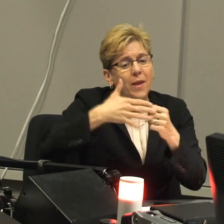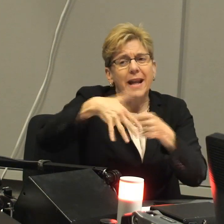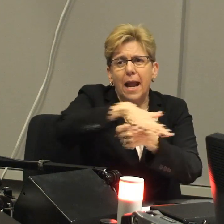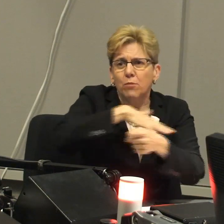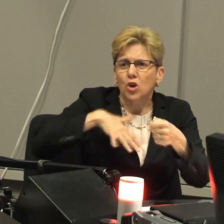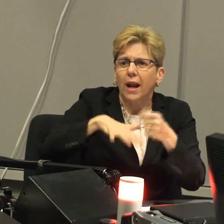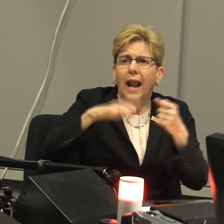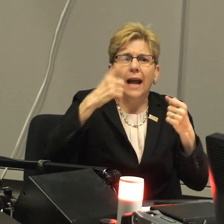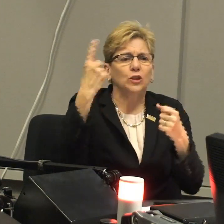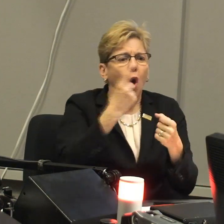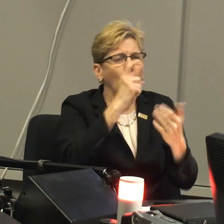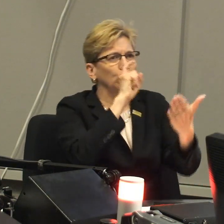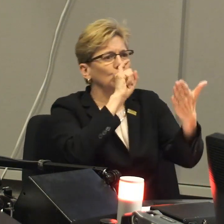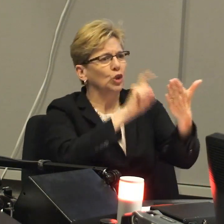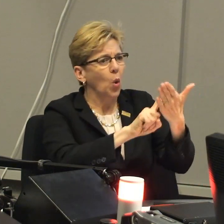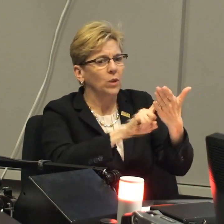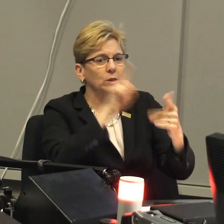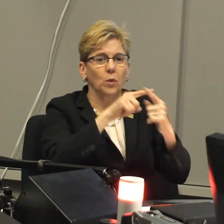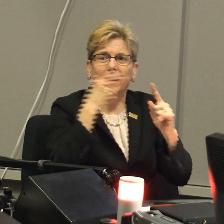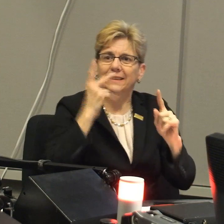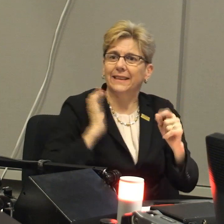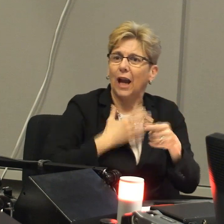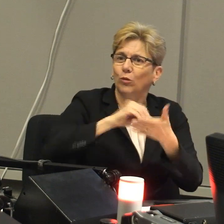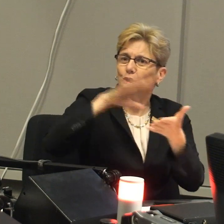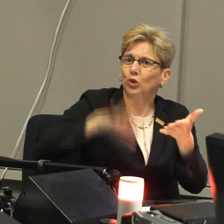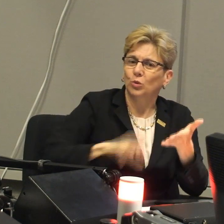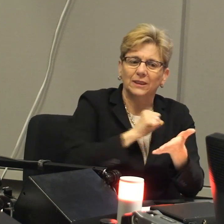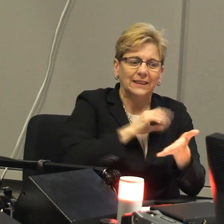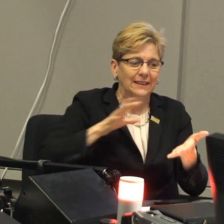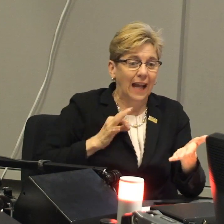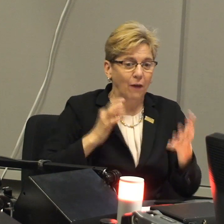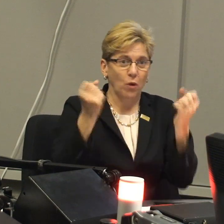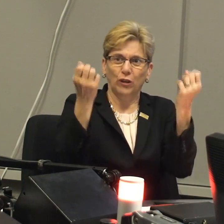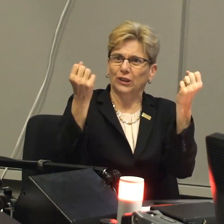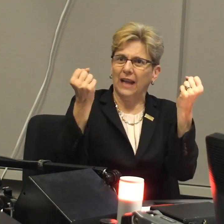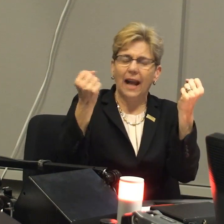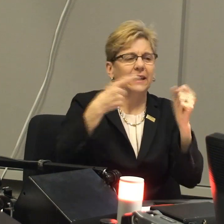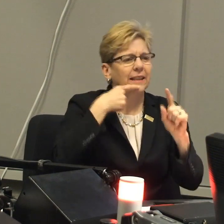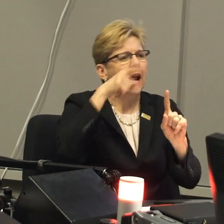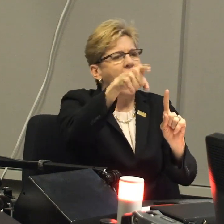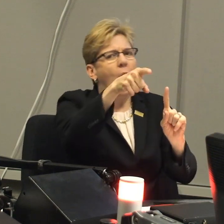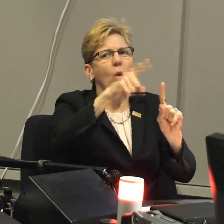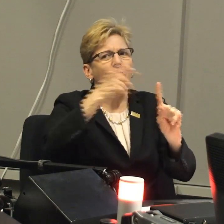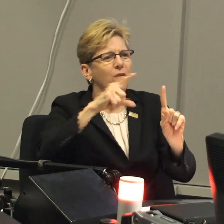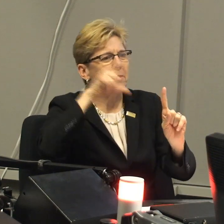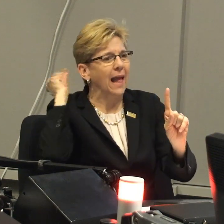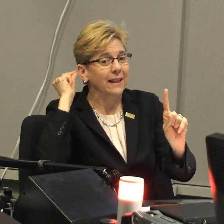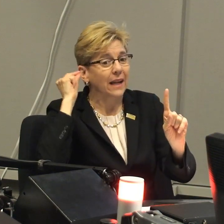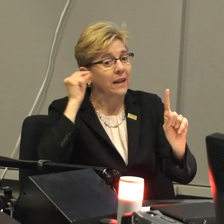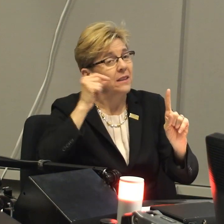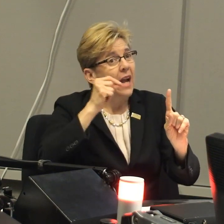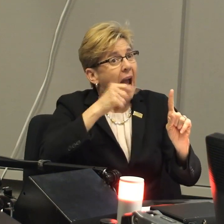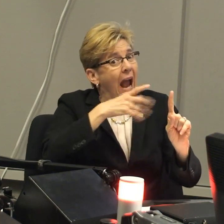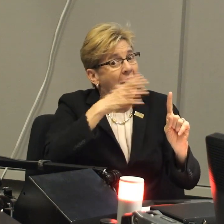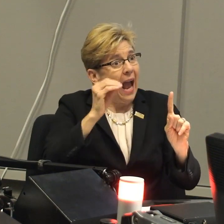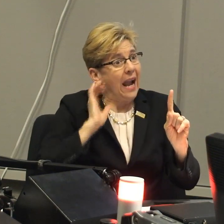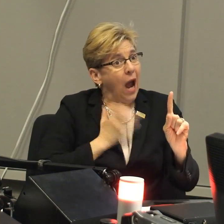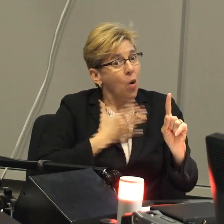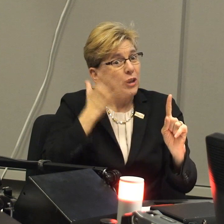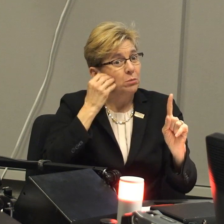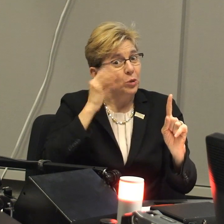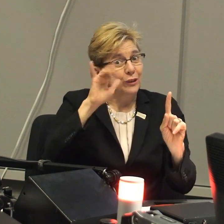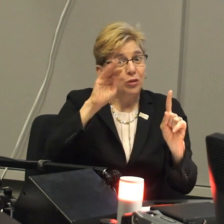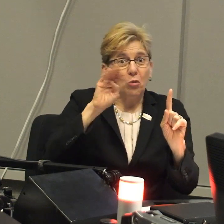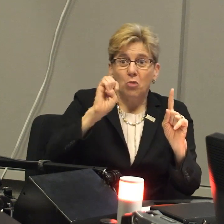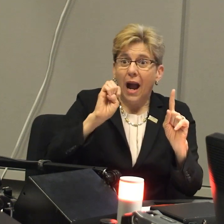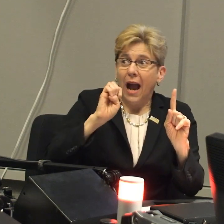had experience some stories from the neighborhood noticing when they see our students and staff out on the streets using sign language and immediately